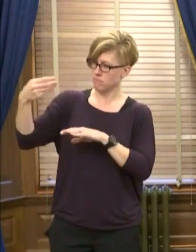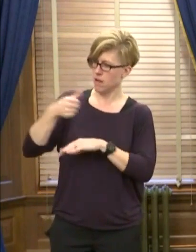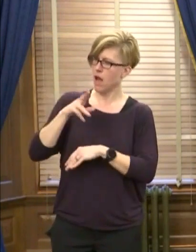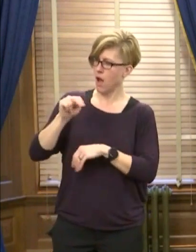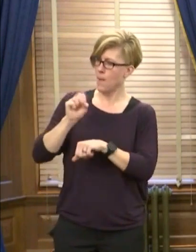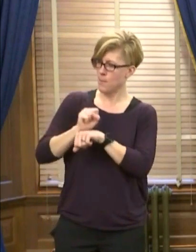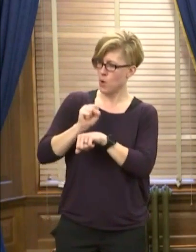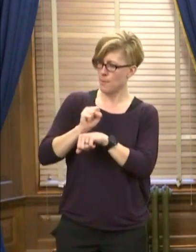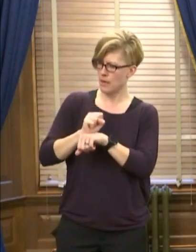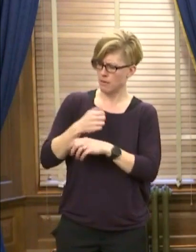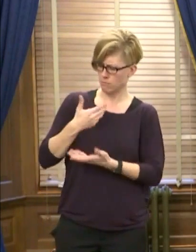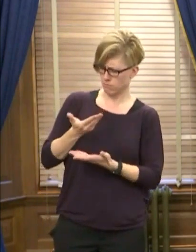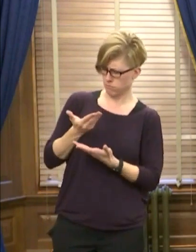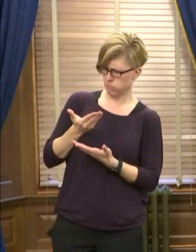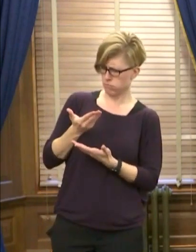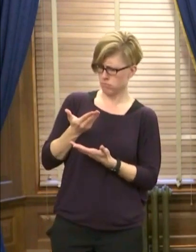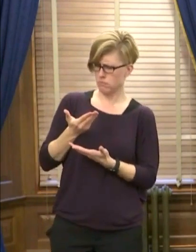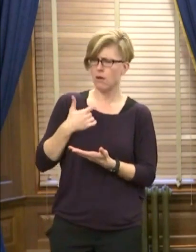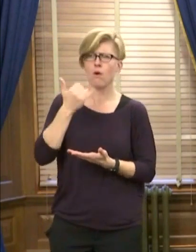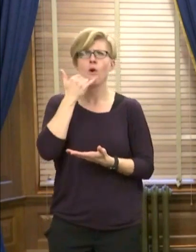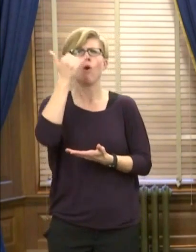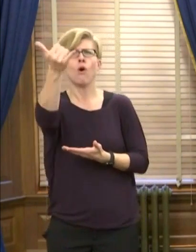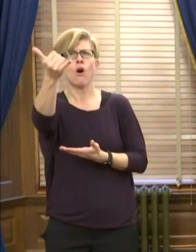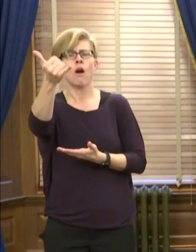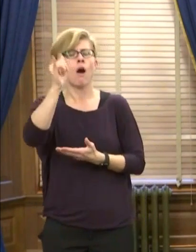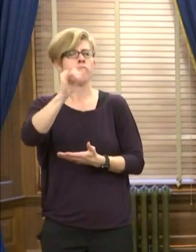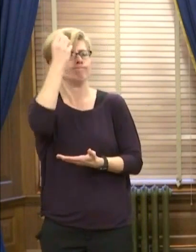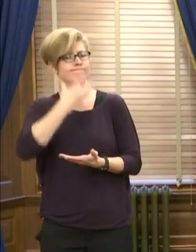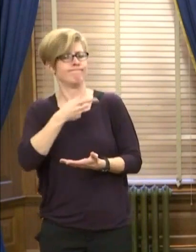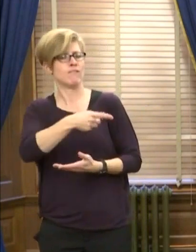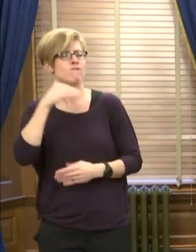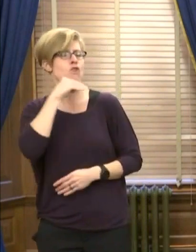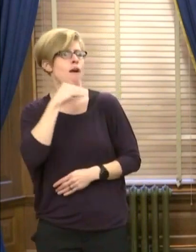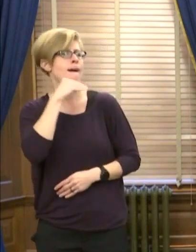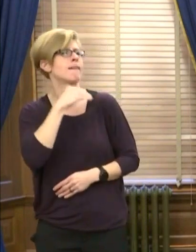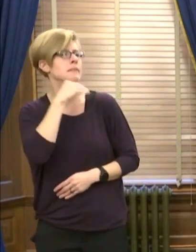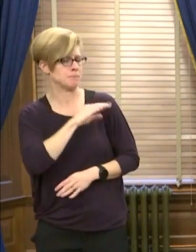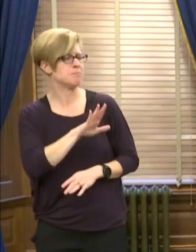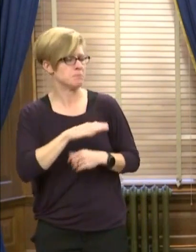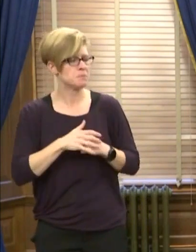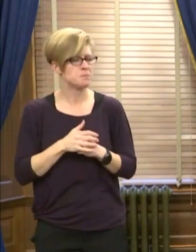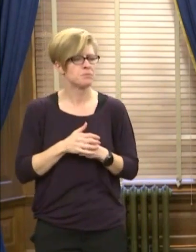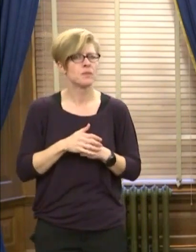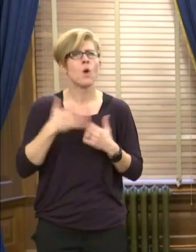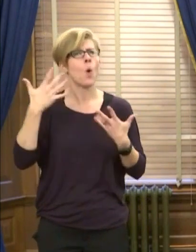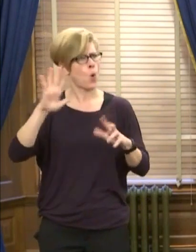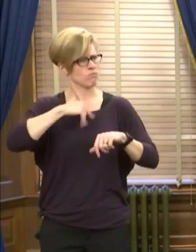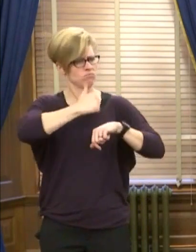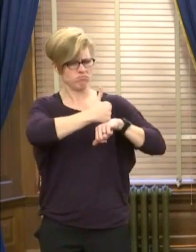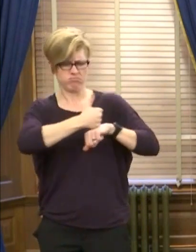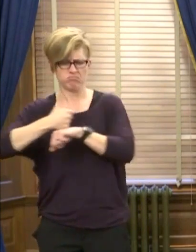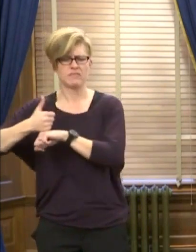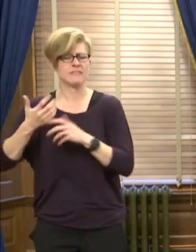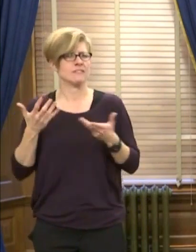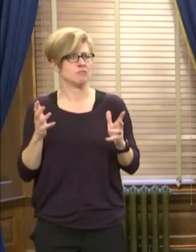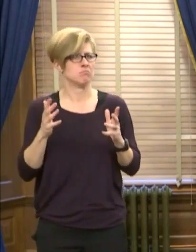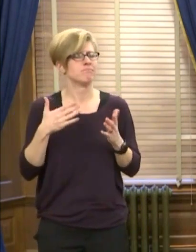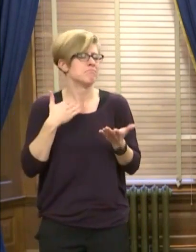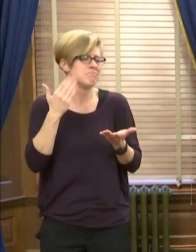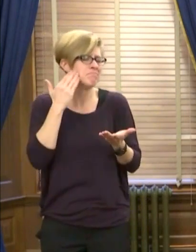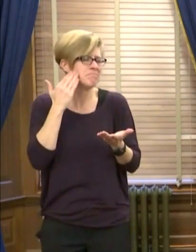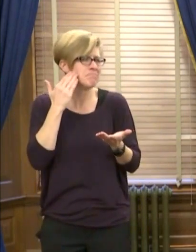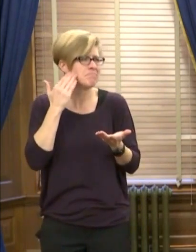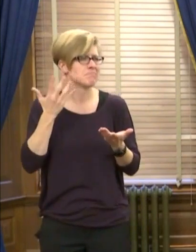process where they can call, and that will alert us to another fraud. So we've got all of that in place, but I understand